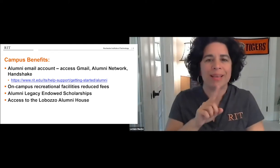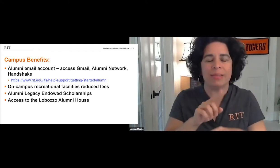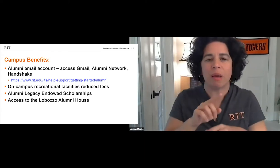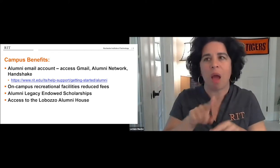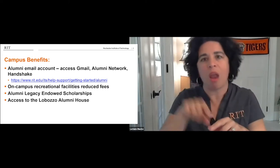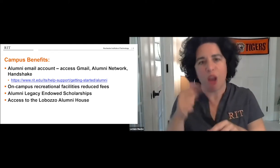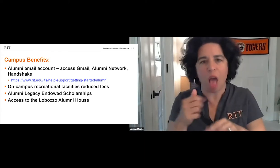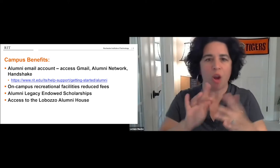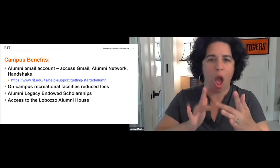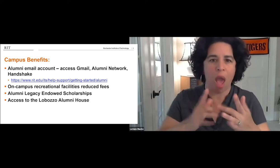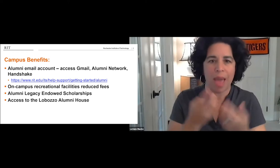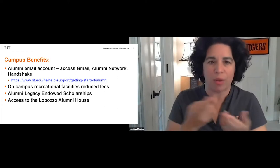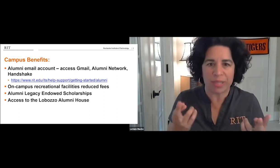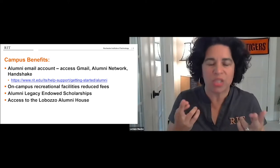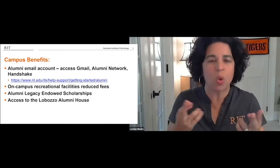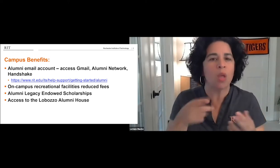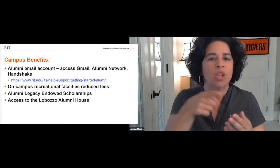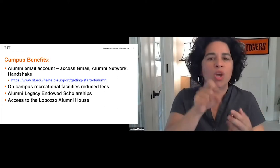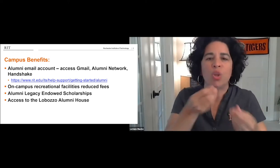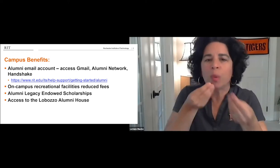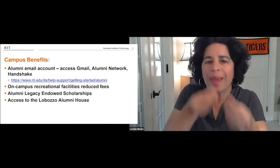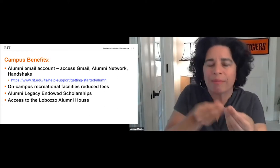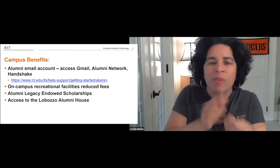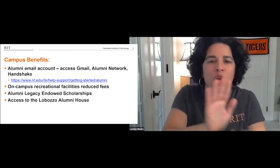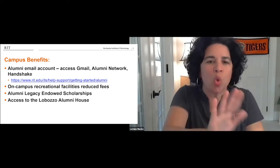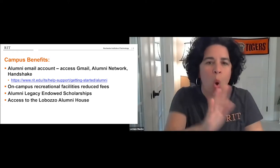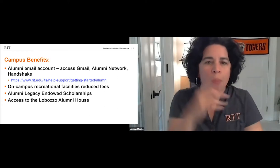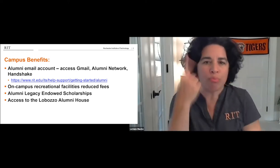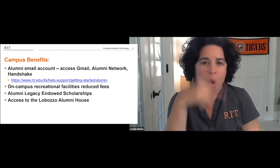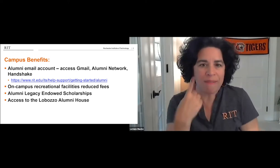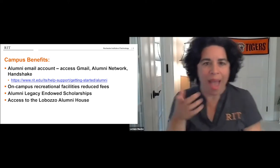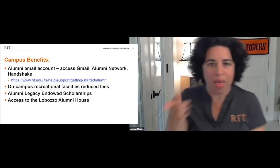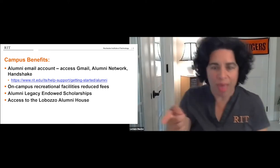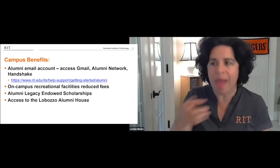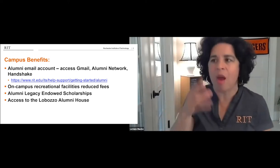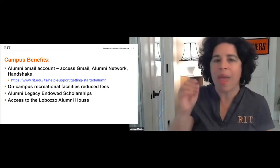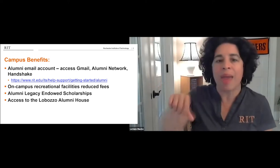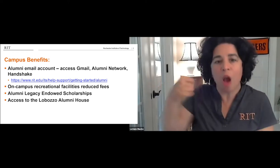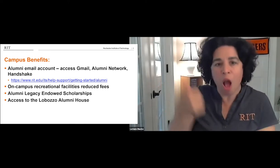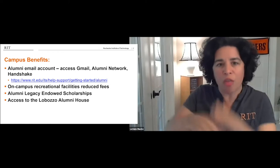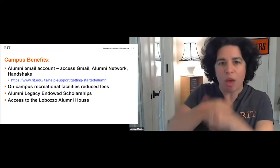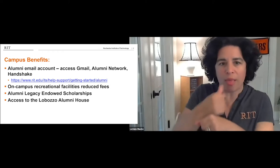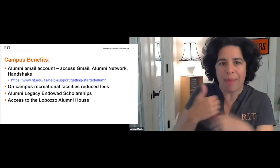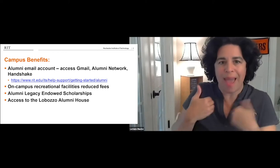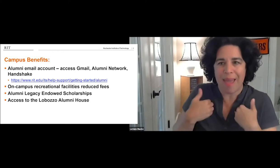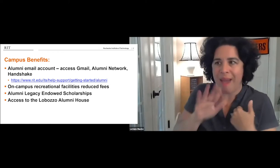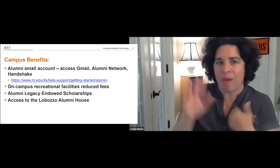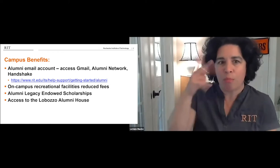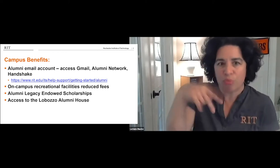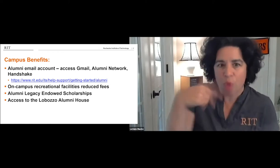And the alumni network is another online resource that you input your profile and other alumni